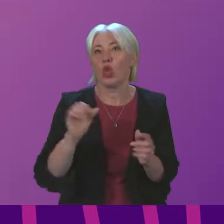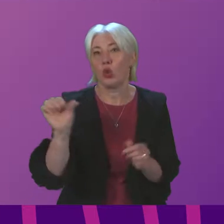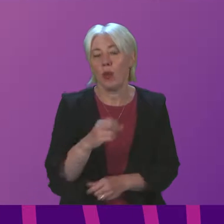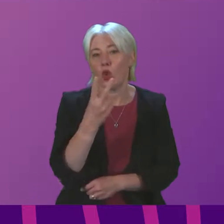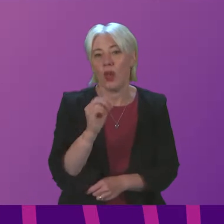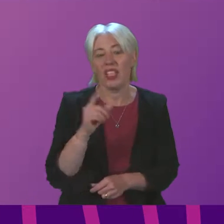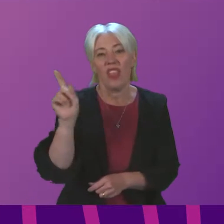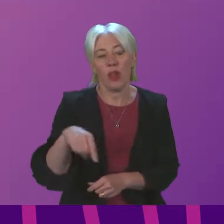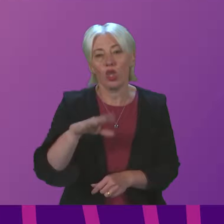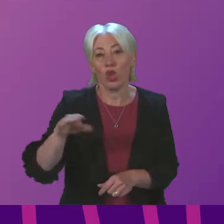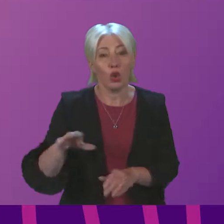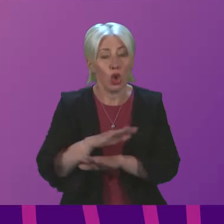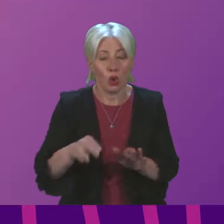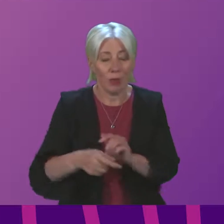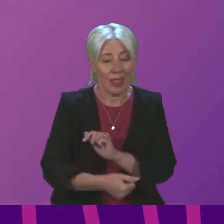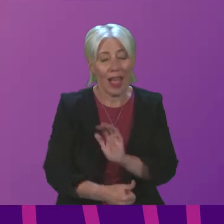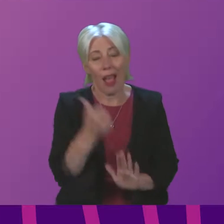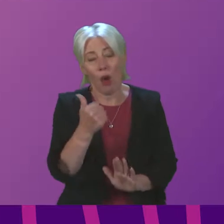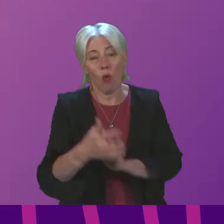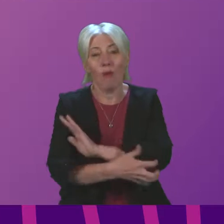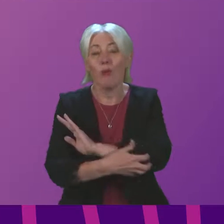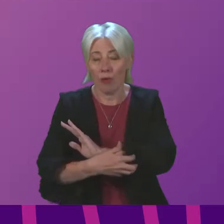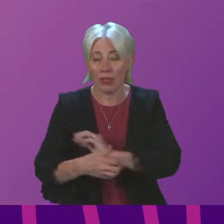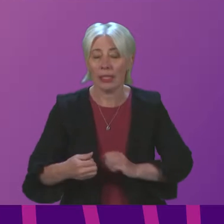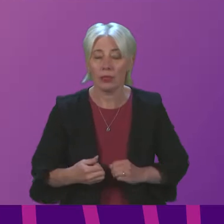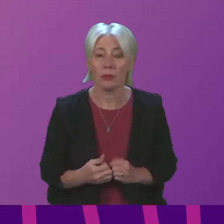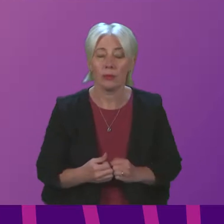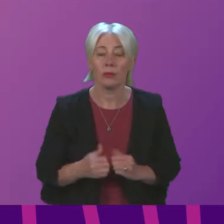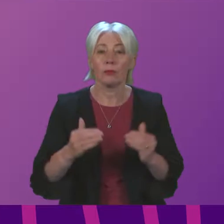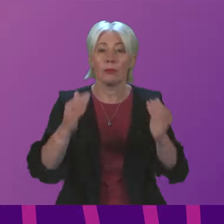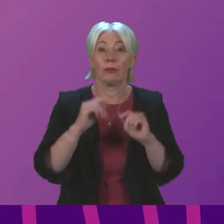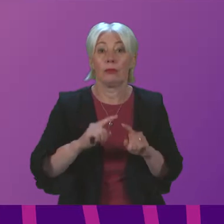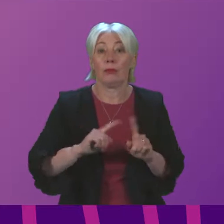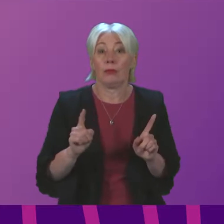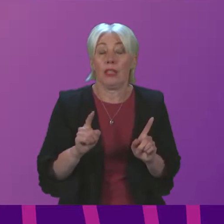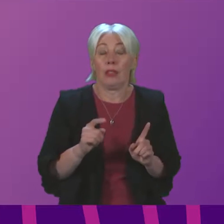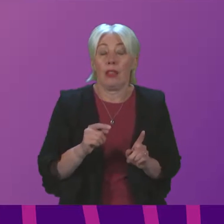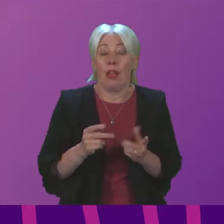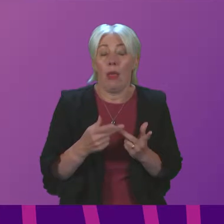,000 children out of poverty. Thank you. Question number two, Willie Rennie.